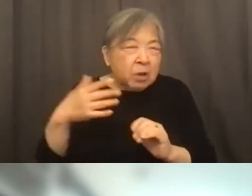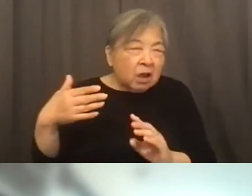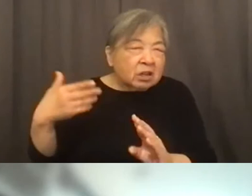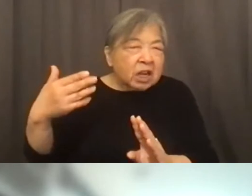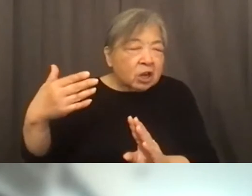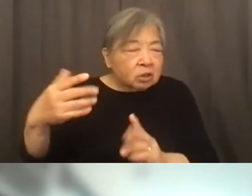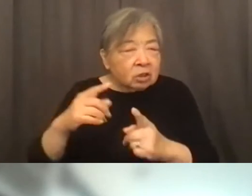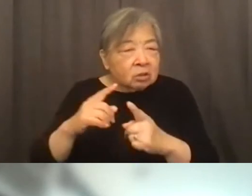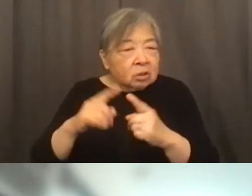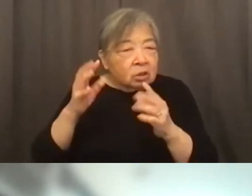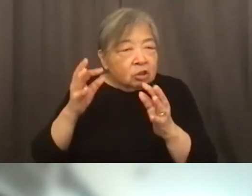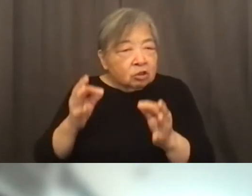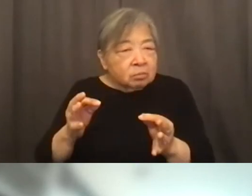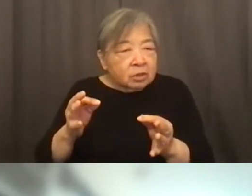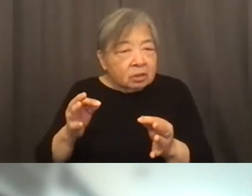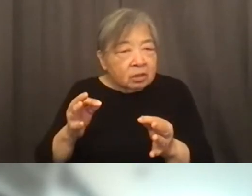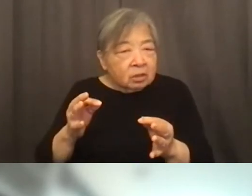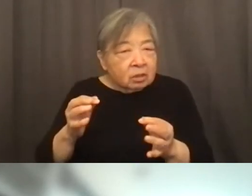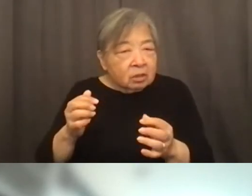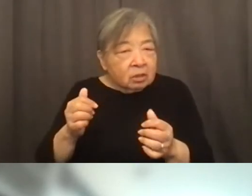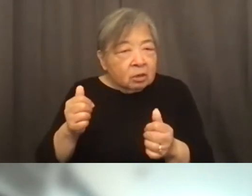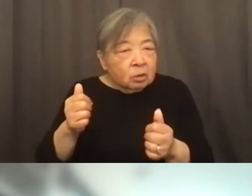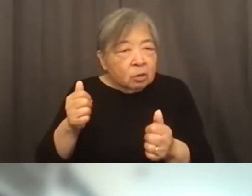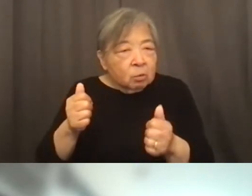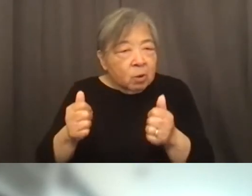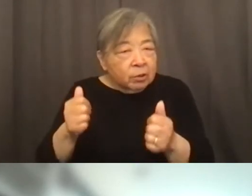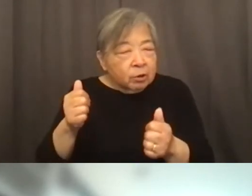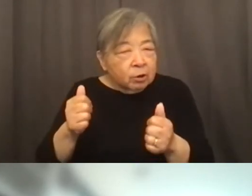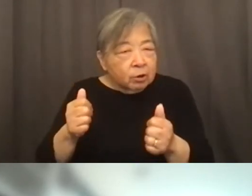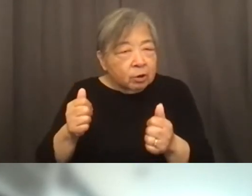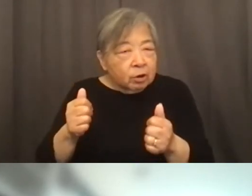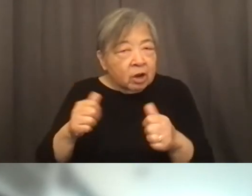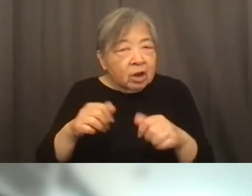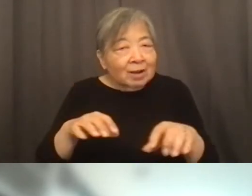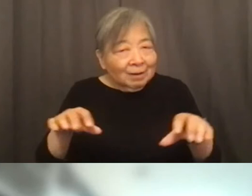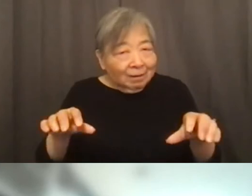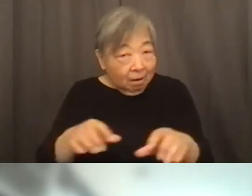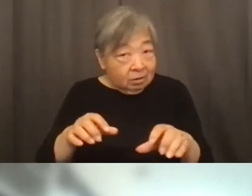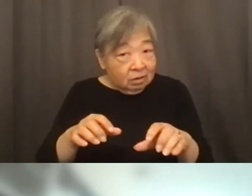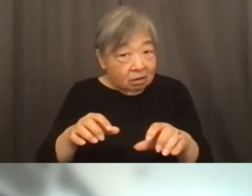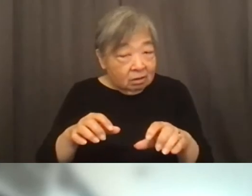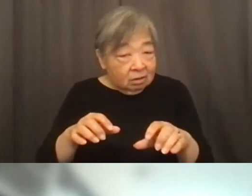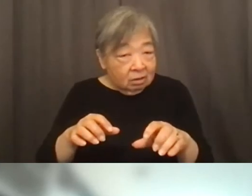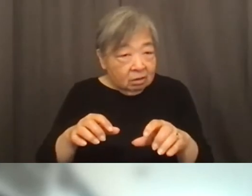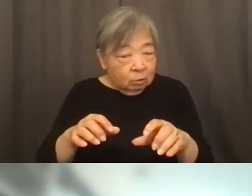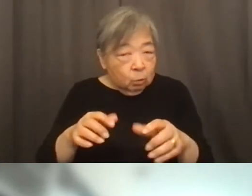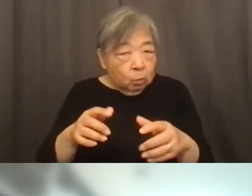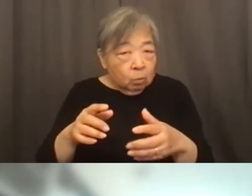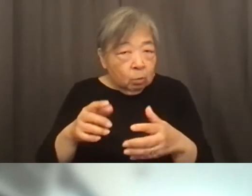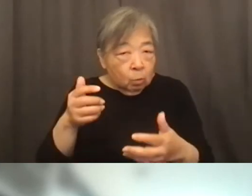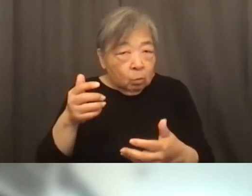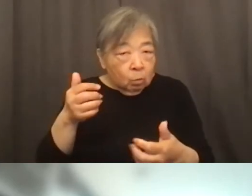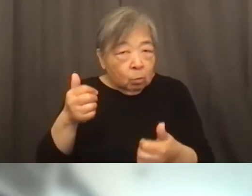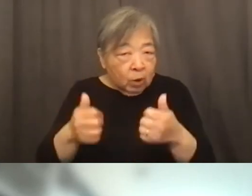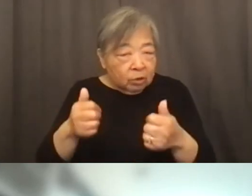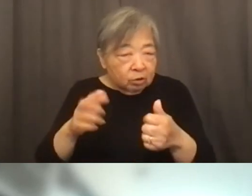whether they're whether the conduct would fall within our jurisdiction or whether there might be an individual so